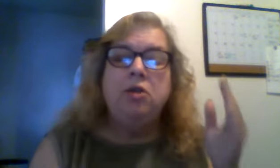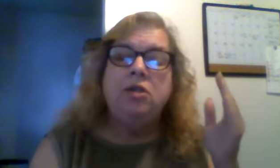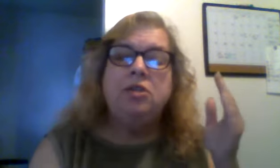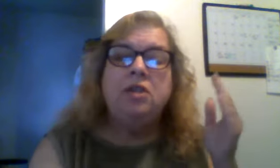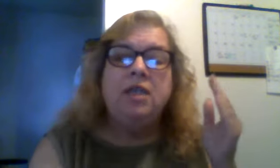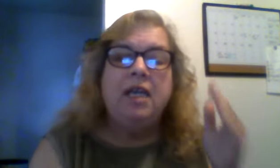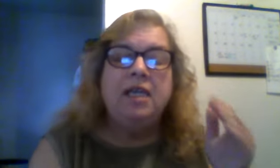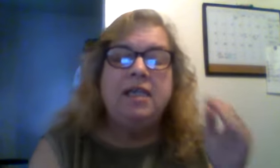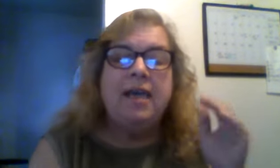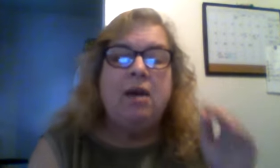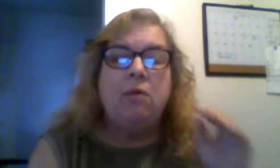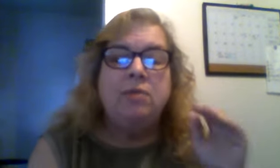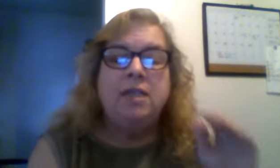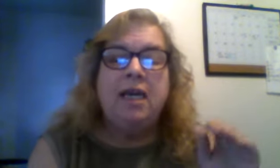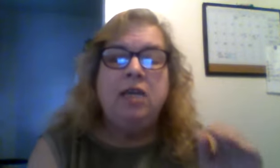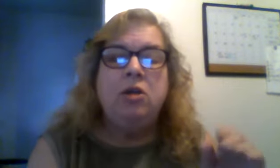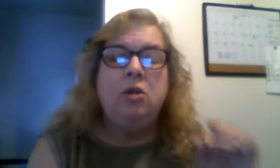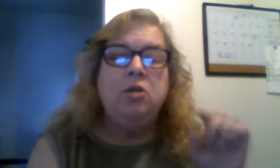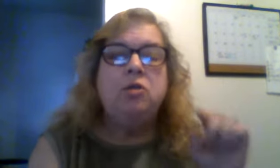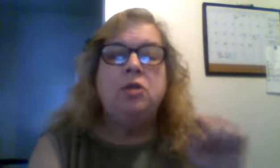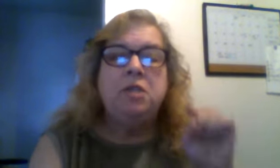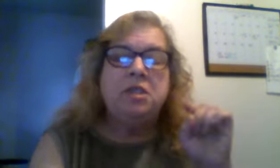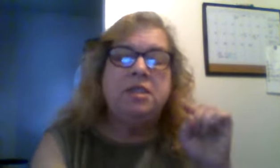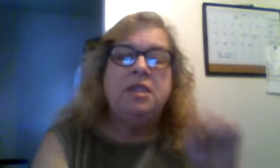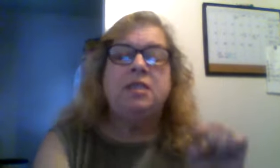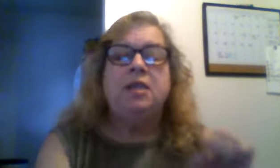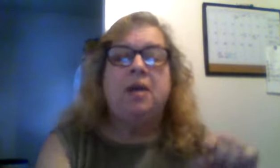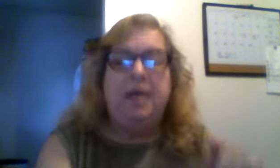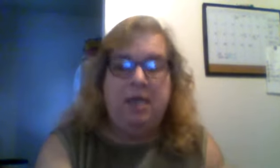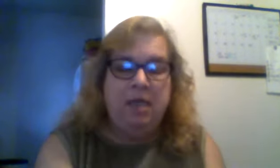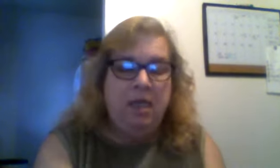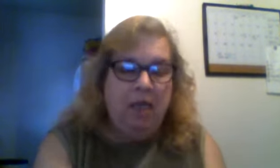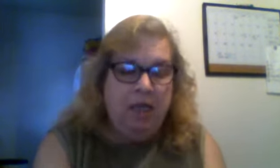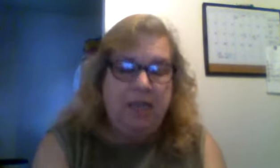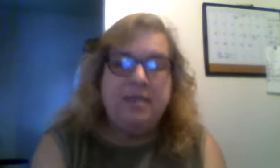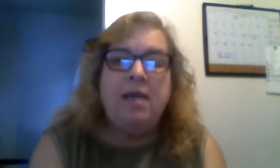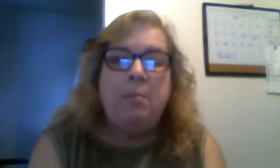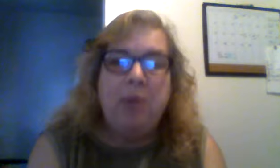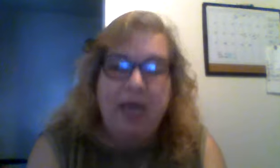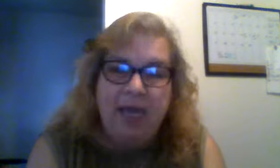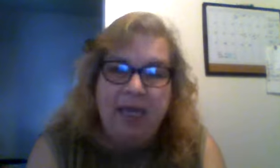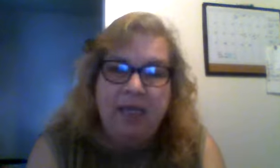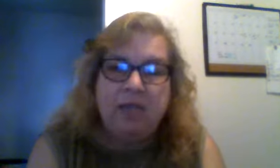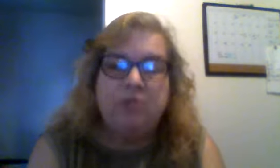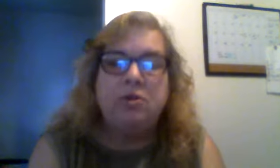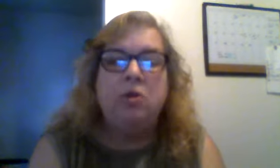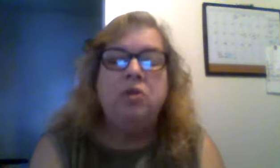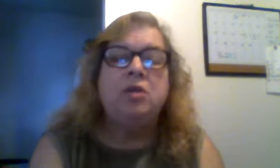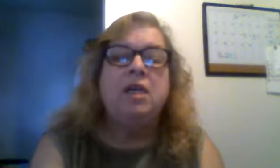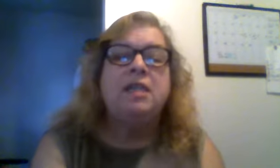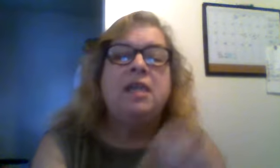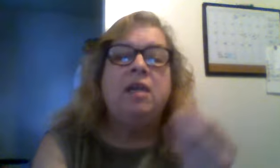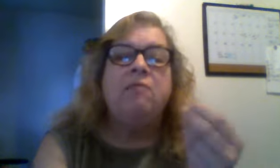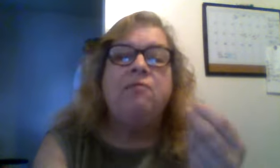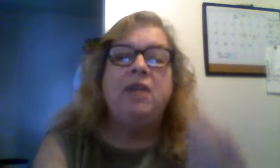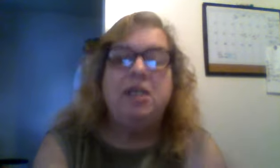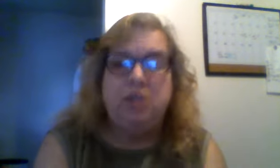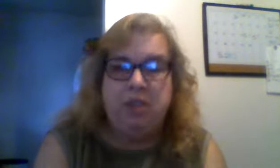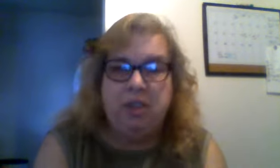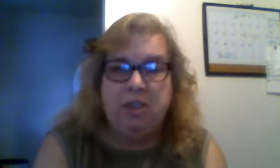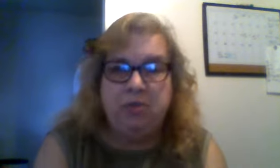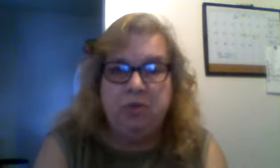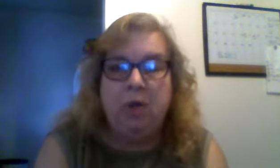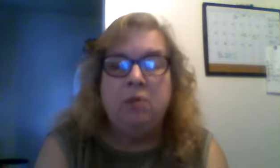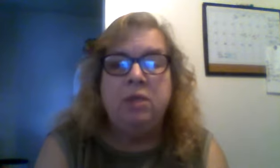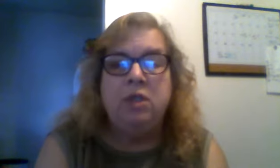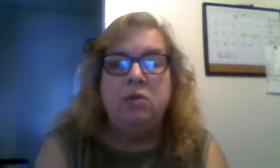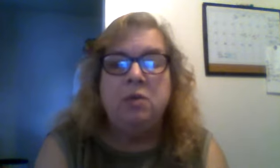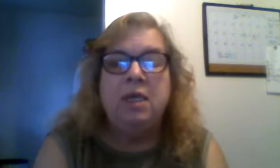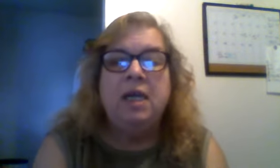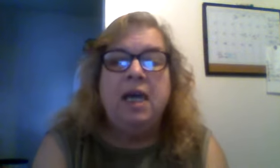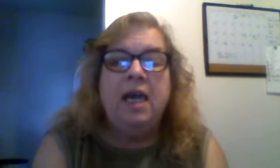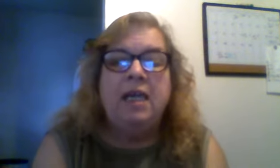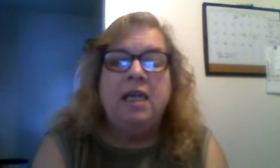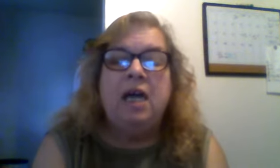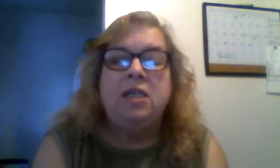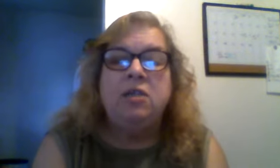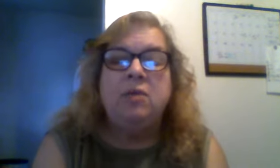you just gonna let that overtake you are you gonna just sit there and let that pain control you you're gonna let that infection control you and not do